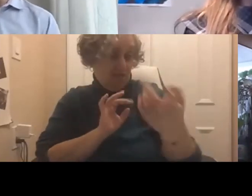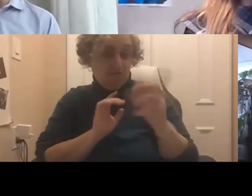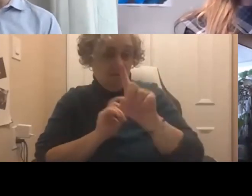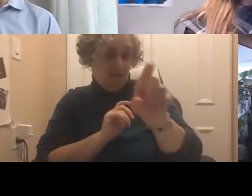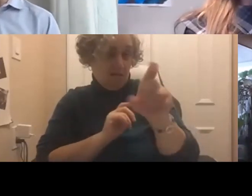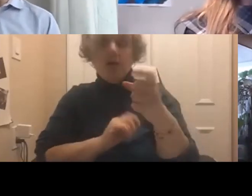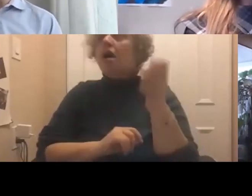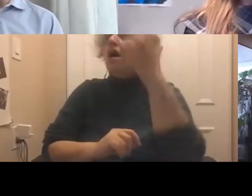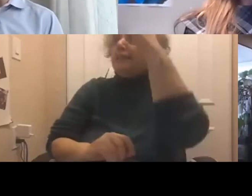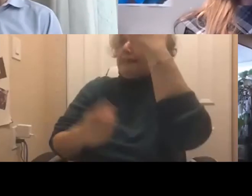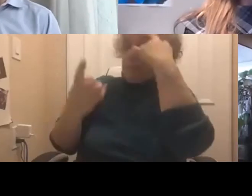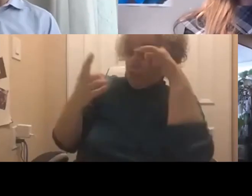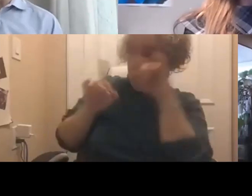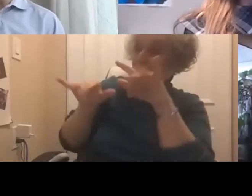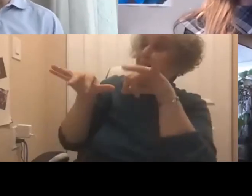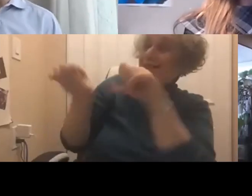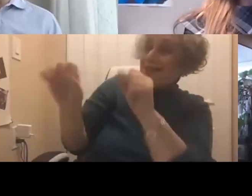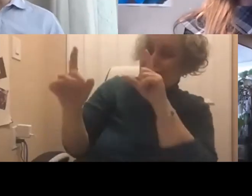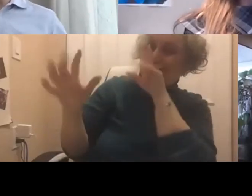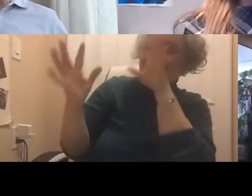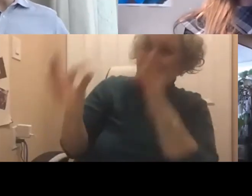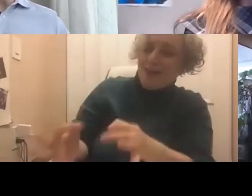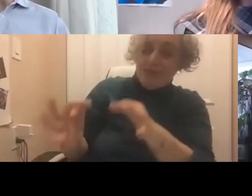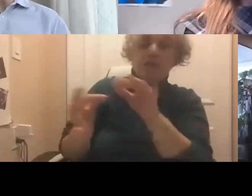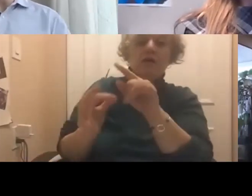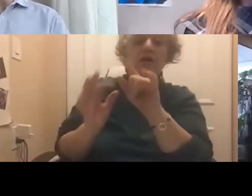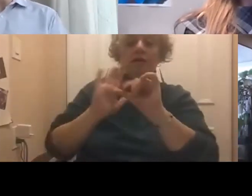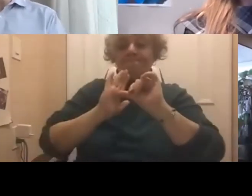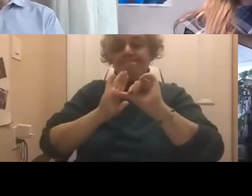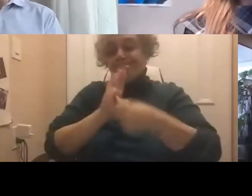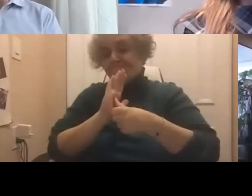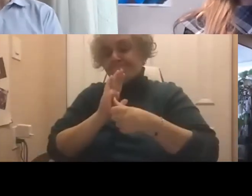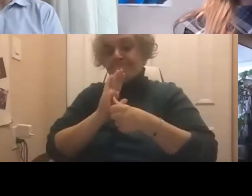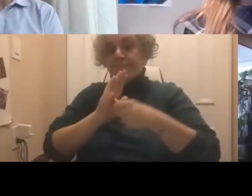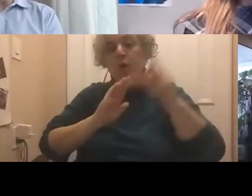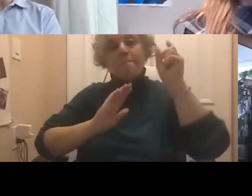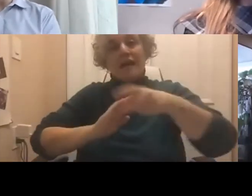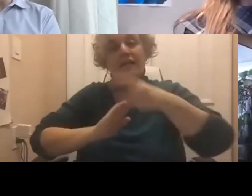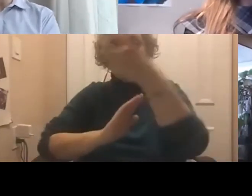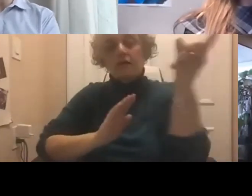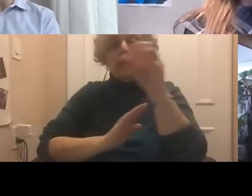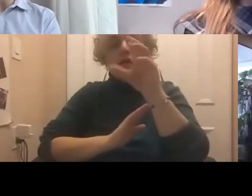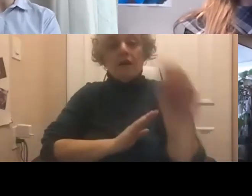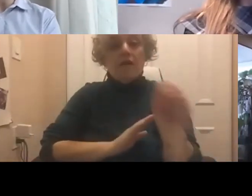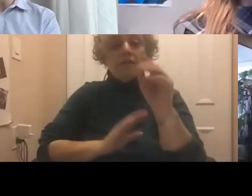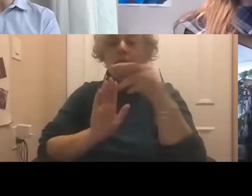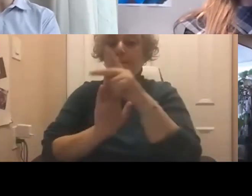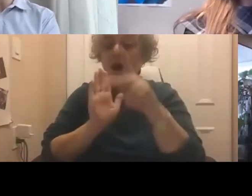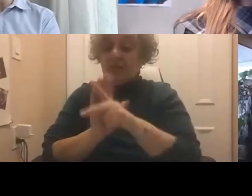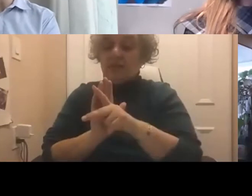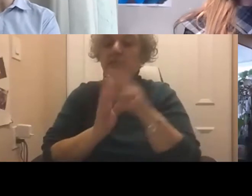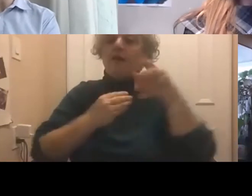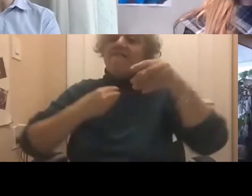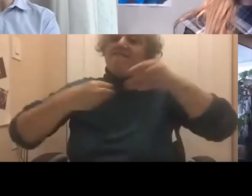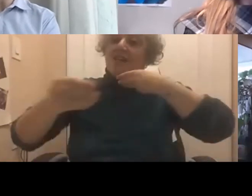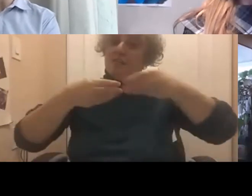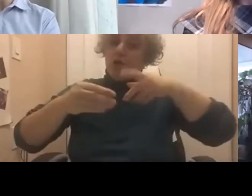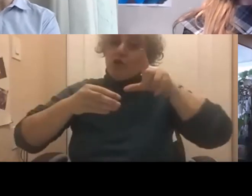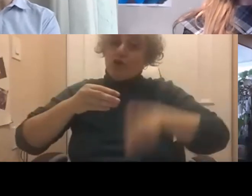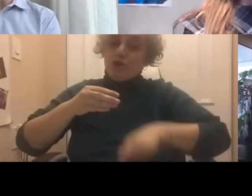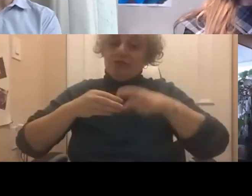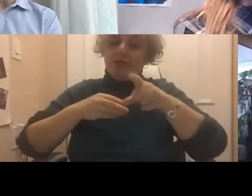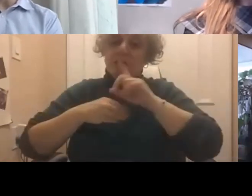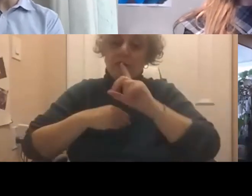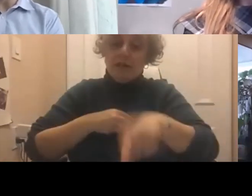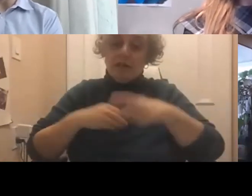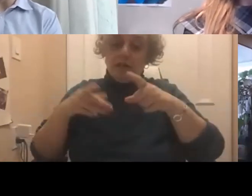I totally agree with you. think the key will be flexibility in policies because, as you mentioned, there they can